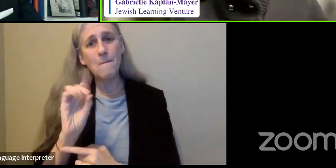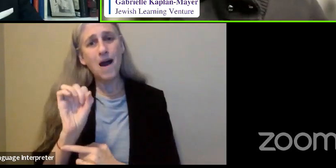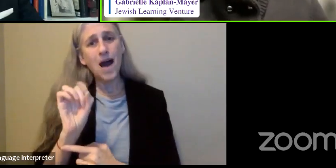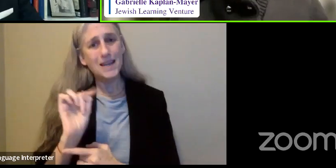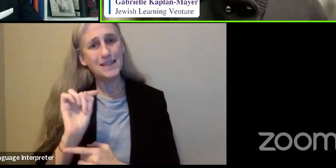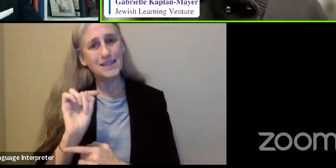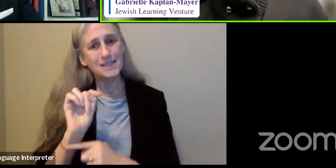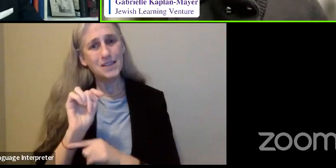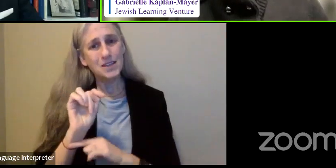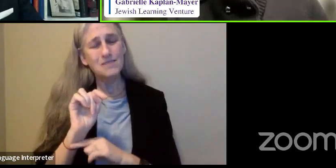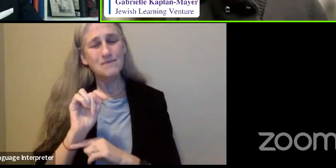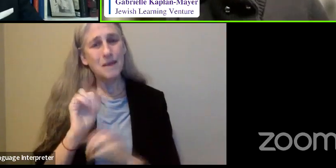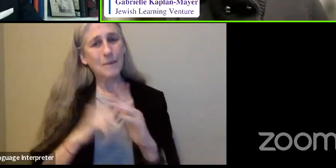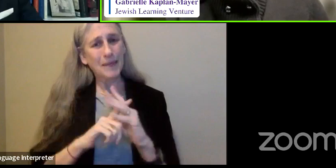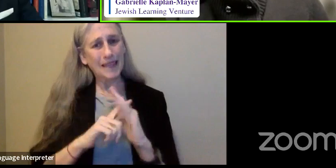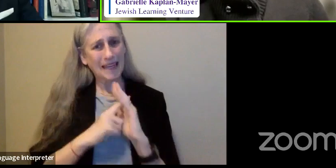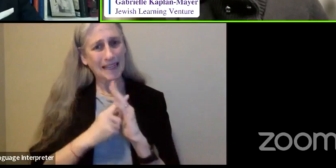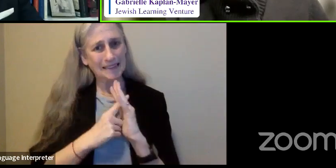childhood in Buffalo?